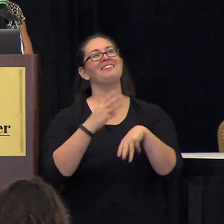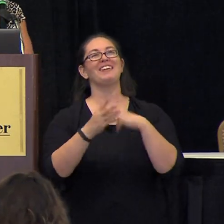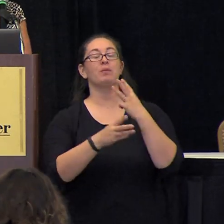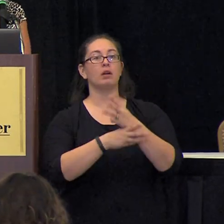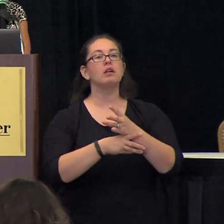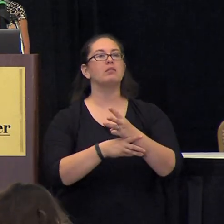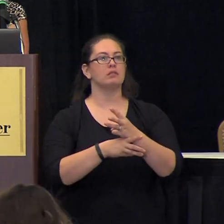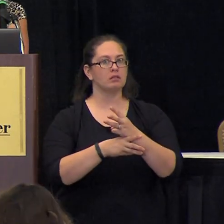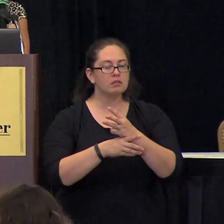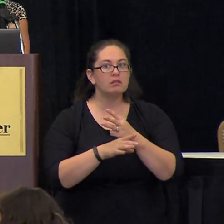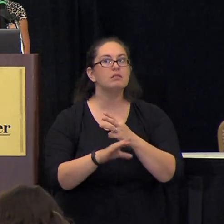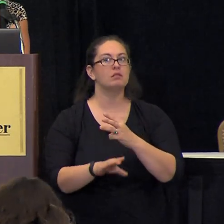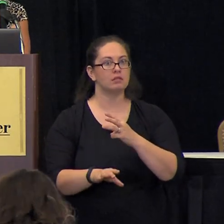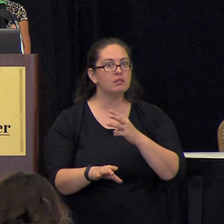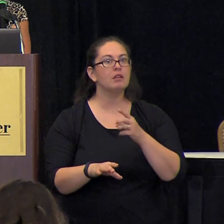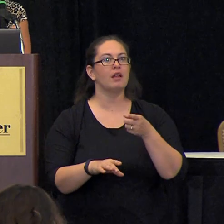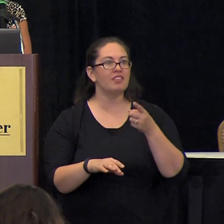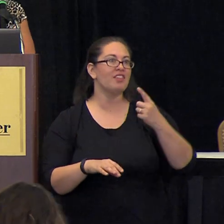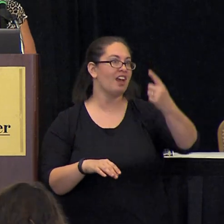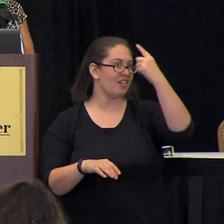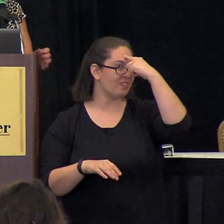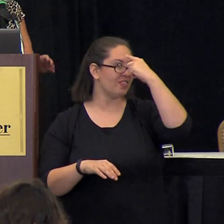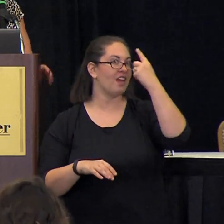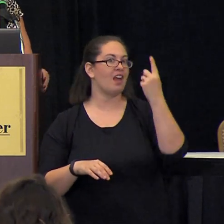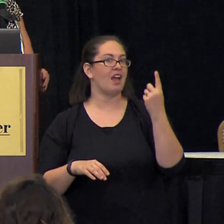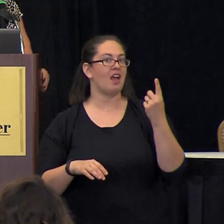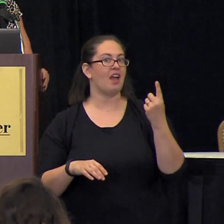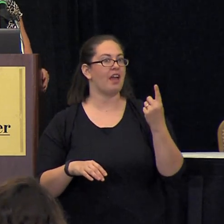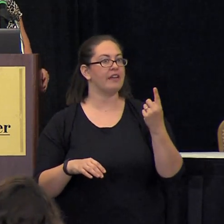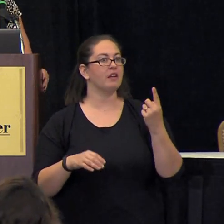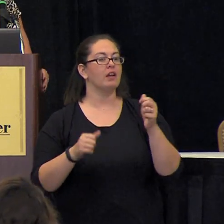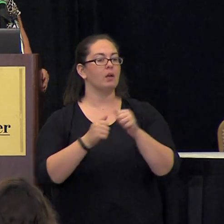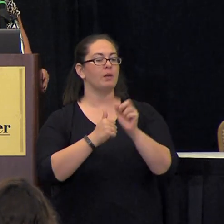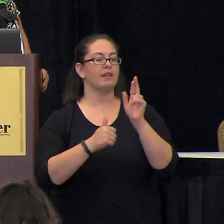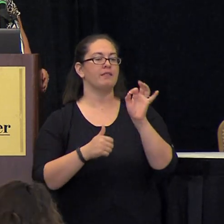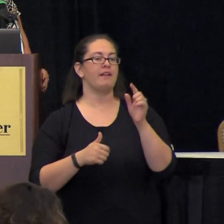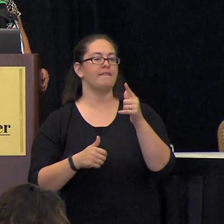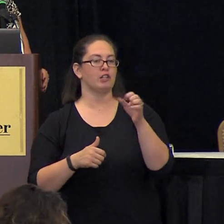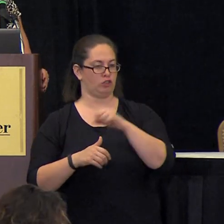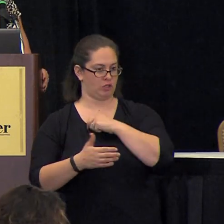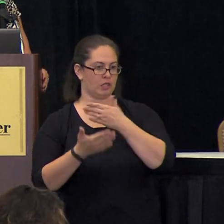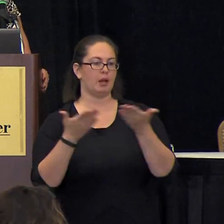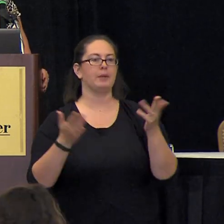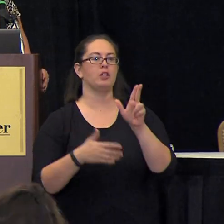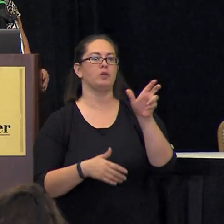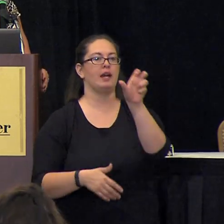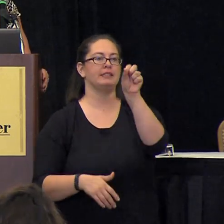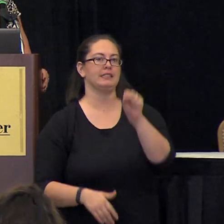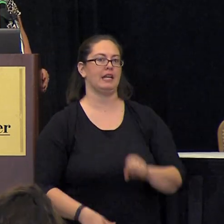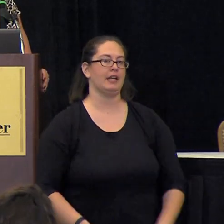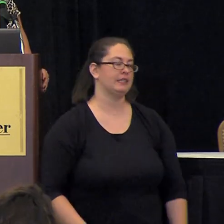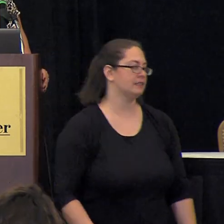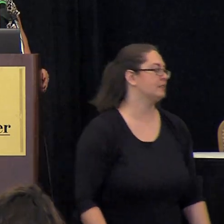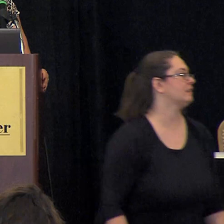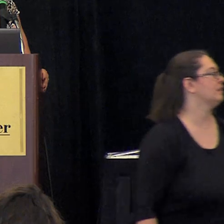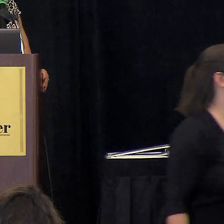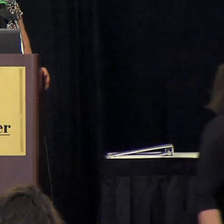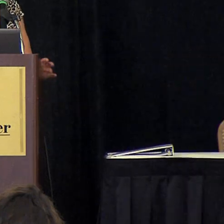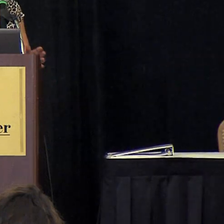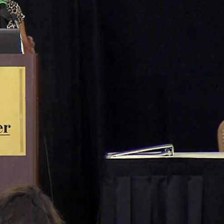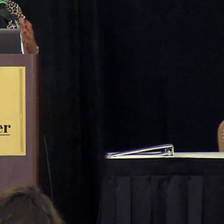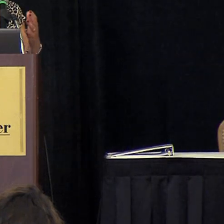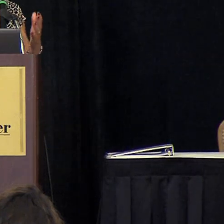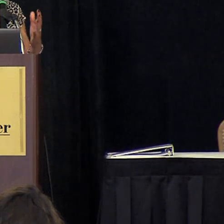does arrive that thought at least with um the refugees who come to the united states um